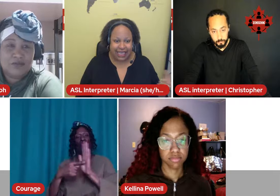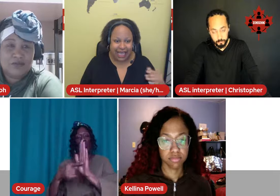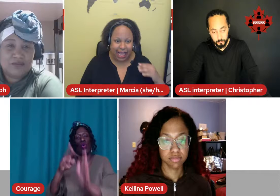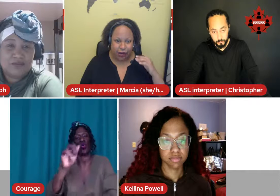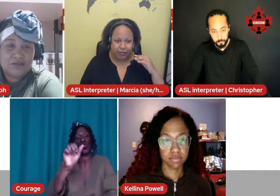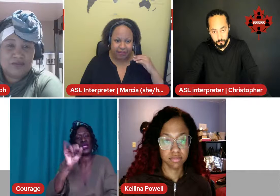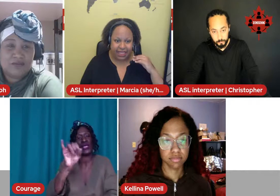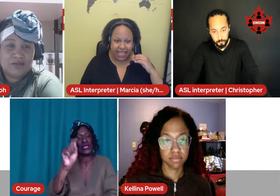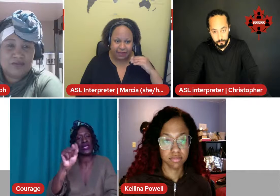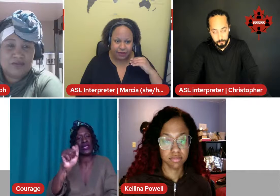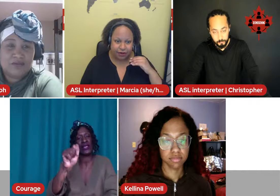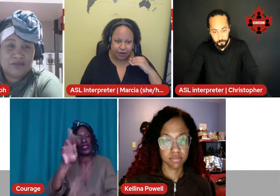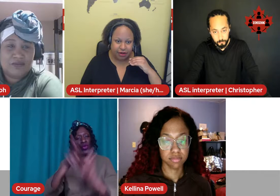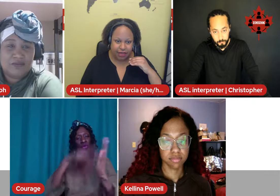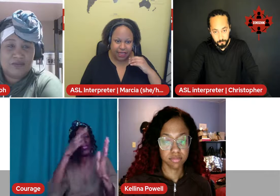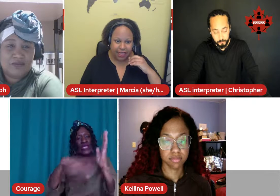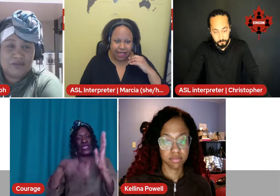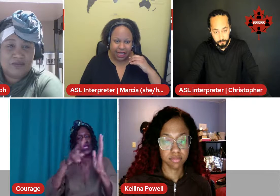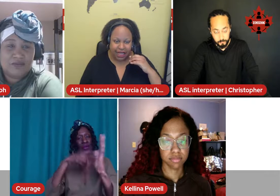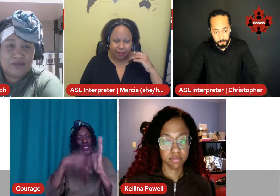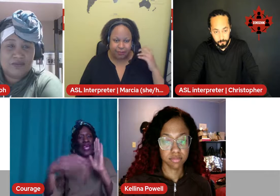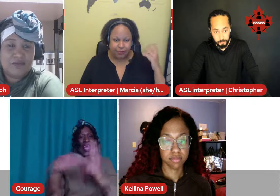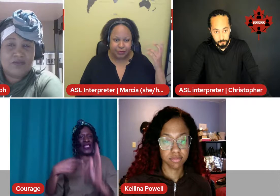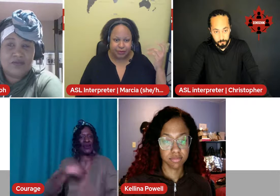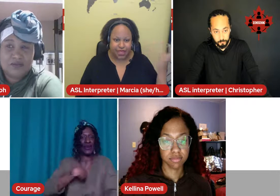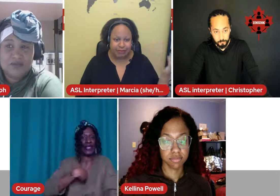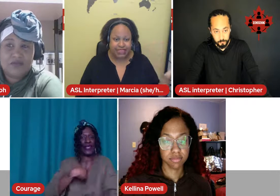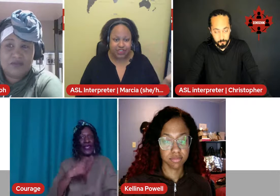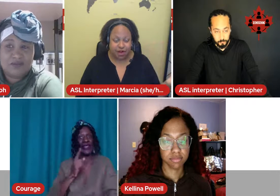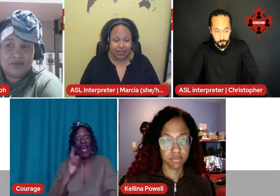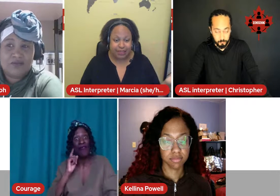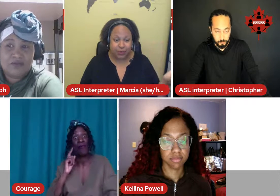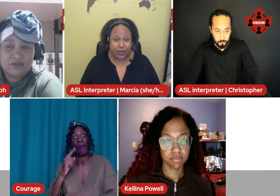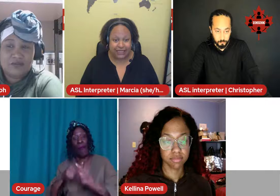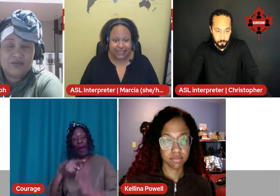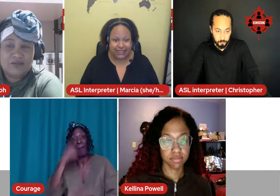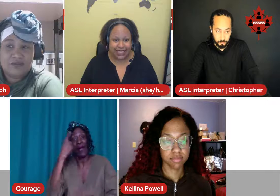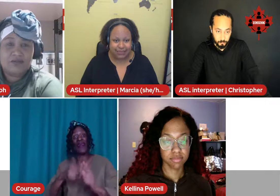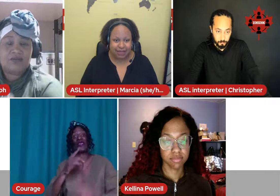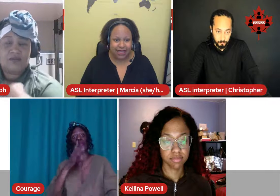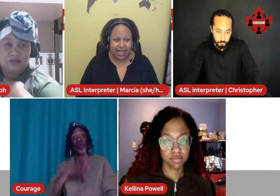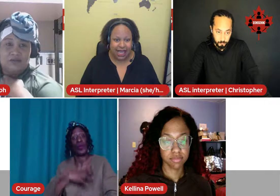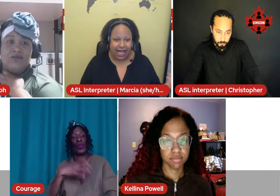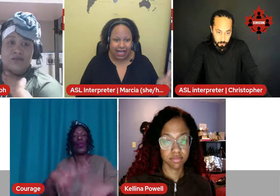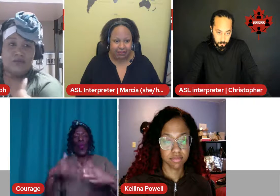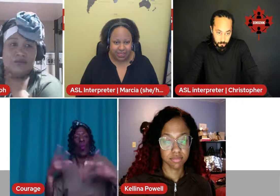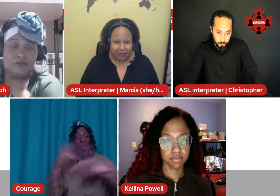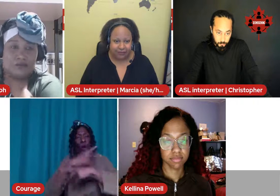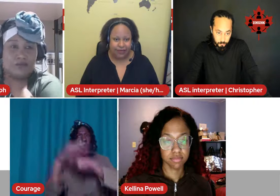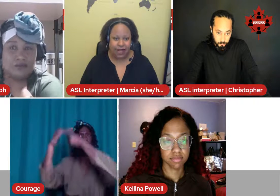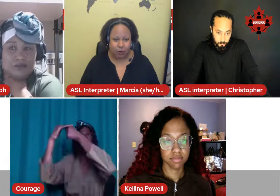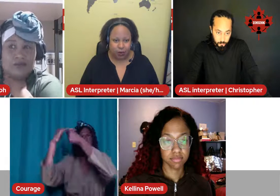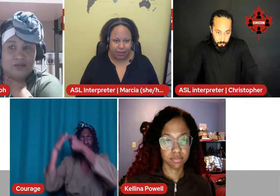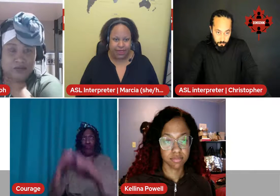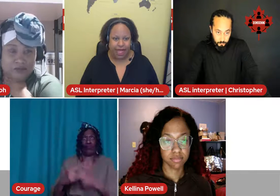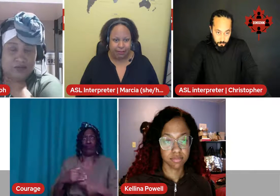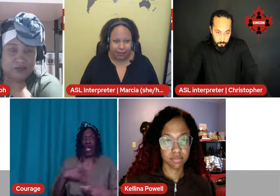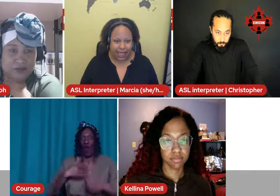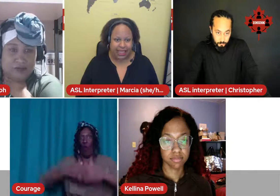how the behavior can be described as racist against me. I'm deaf. I'm a woman. I'm Black.